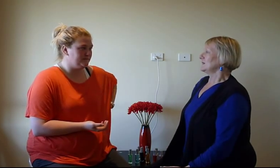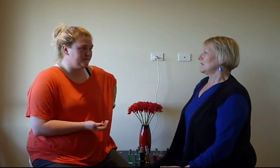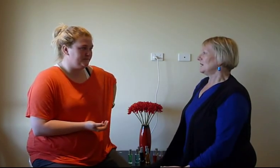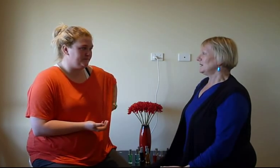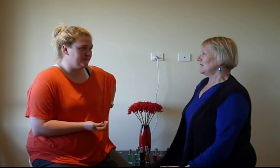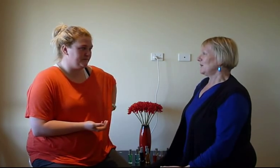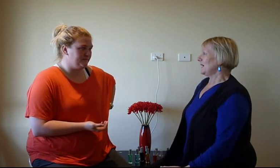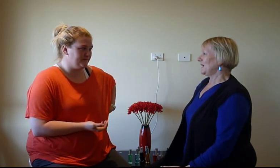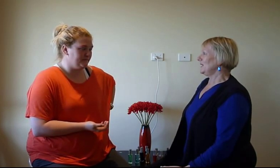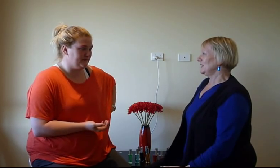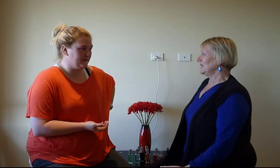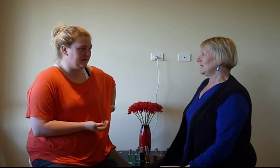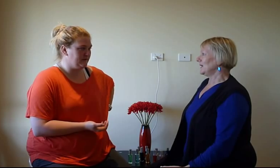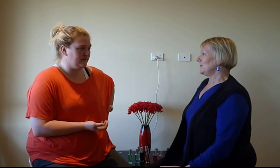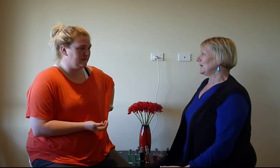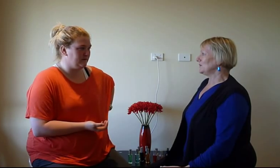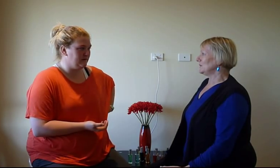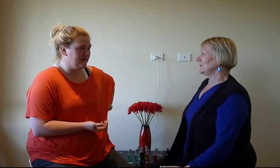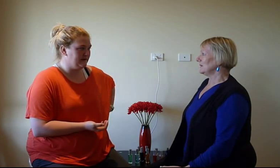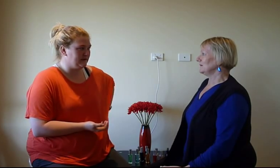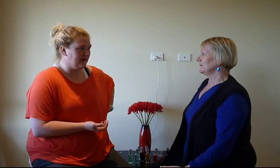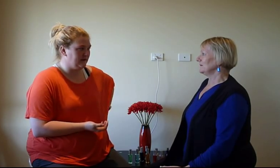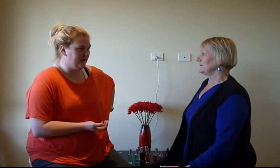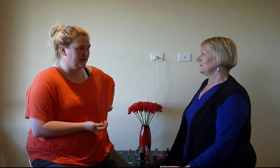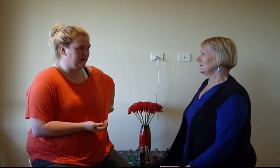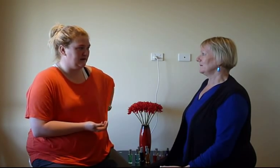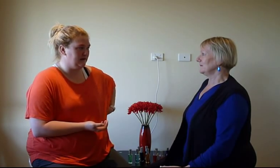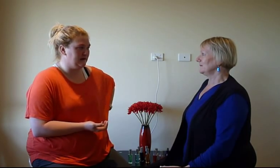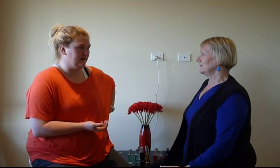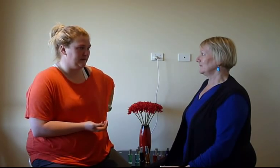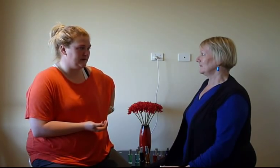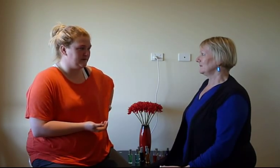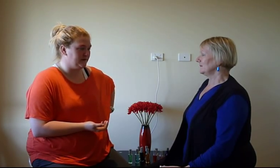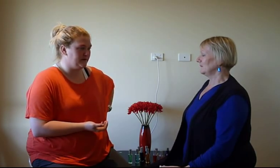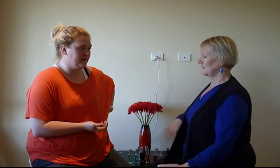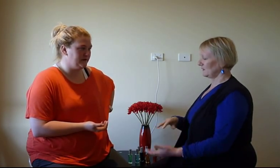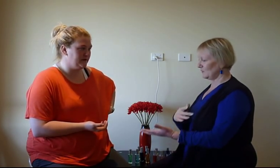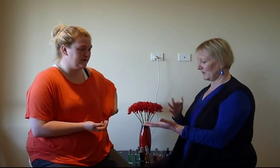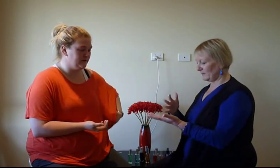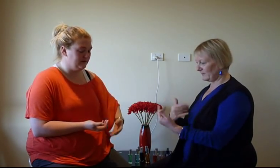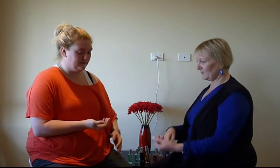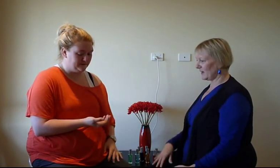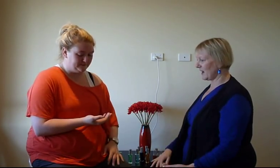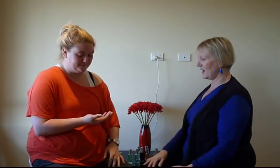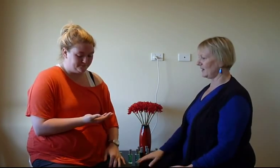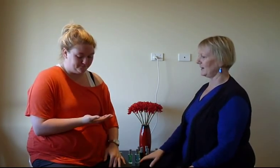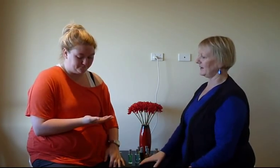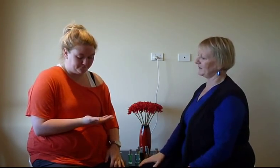Excited about healing and getting back to work. Excited about healing and getting back to work. So when you feel your hand now.